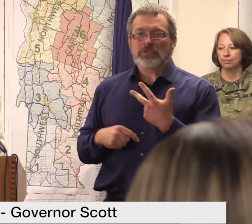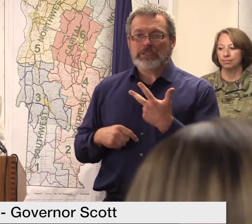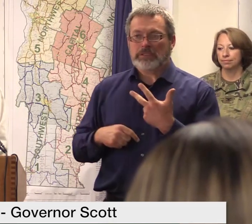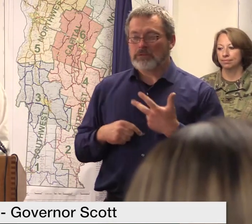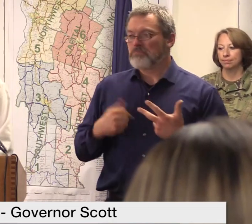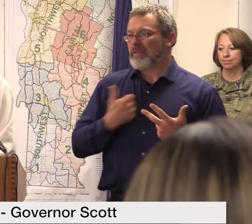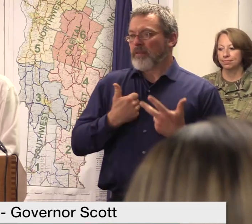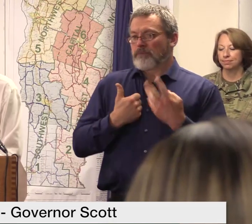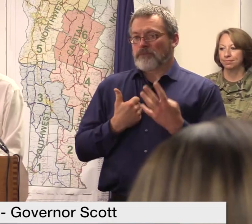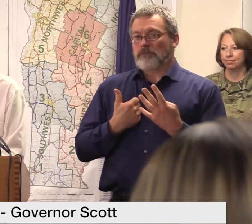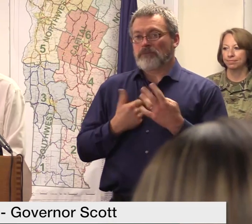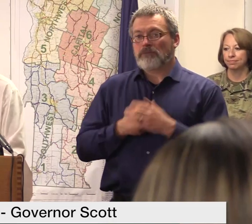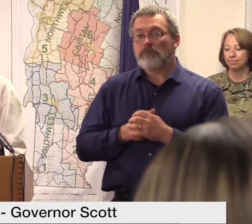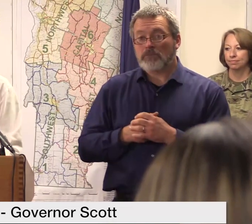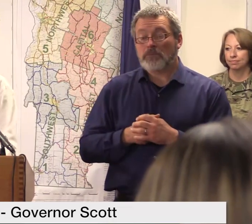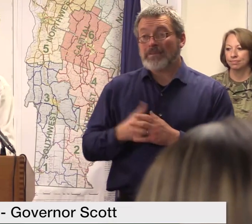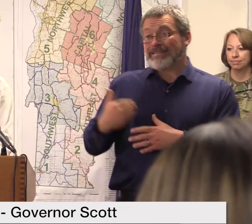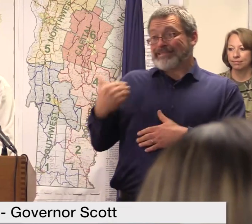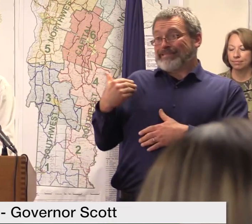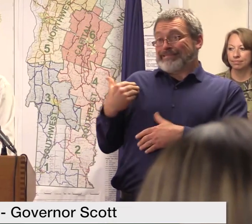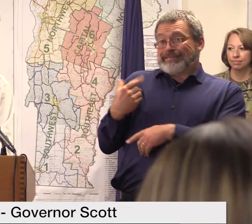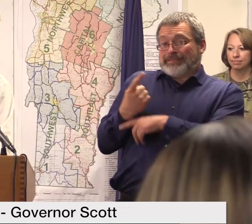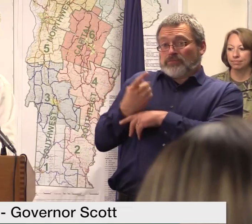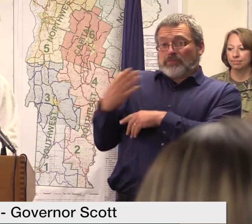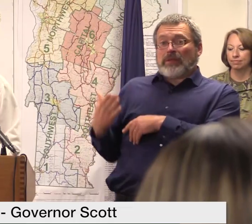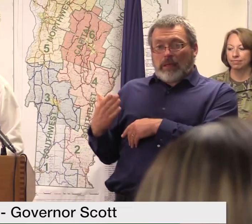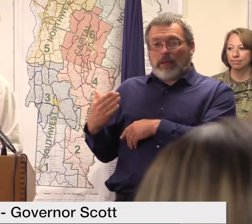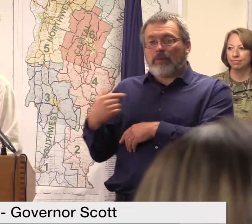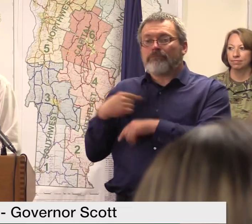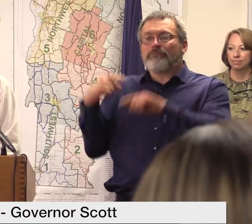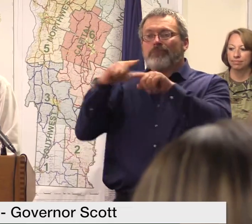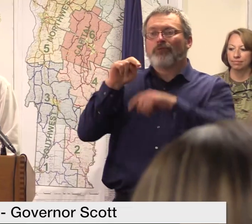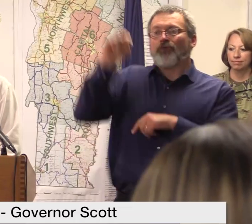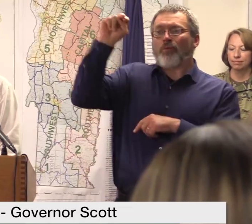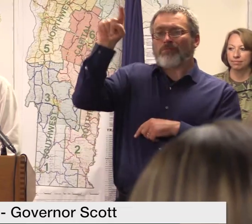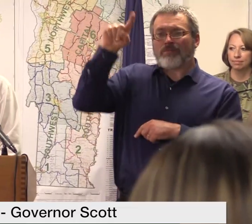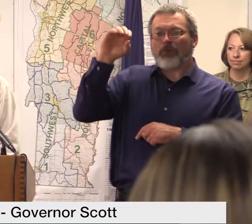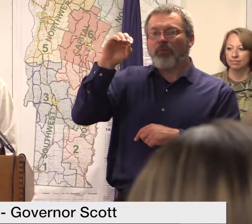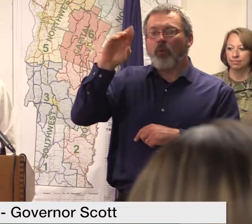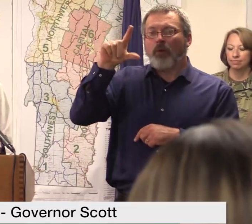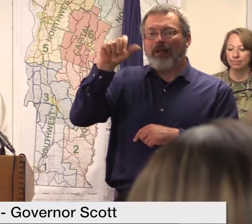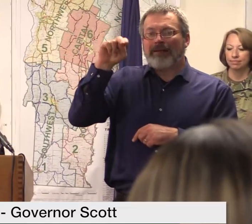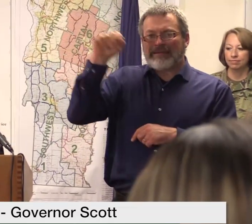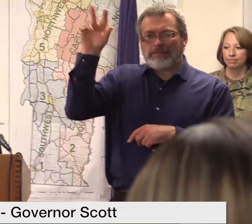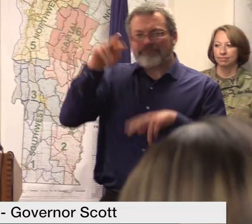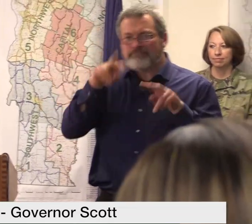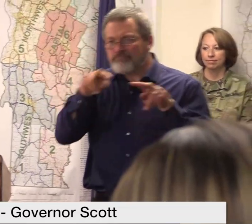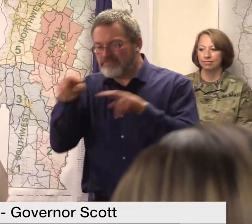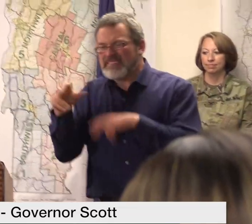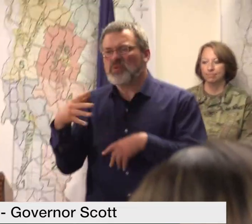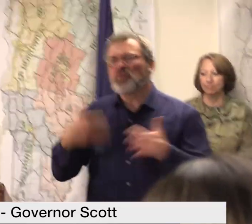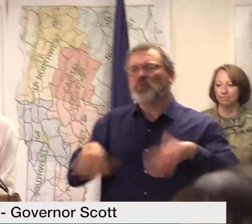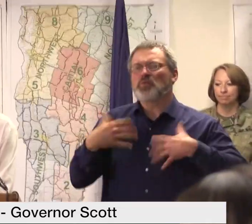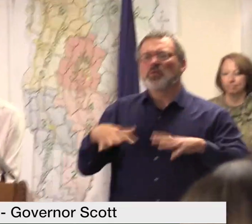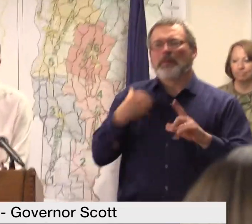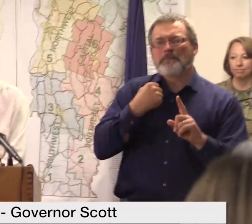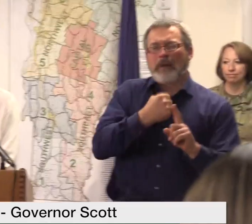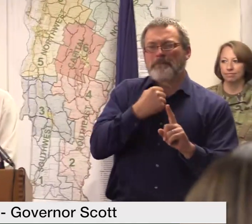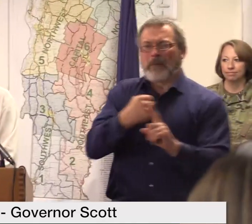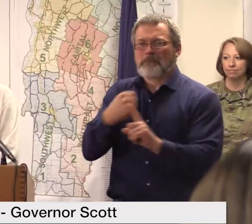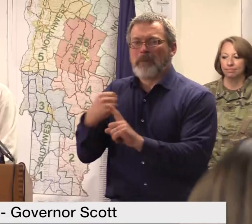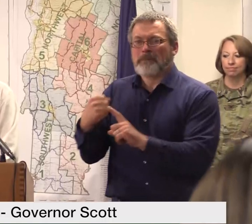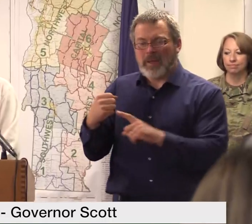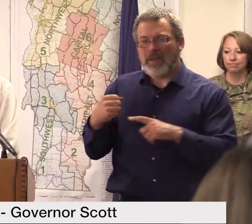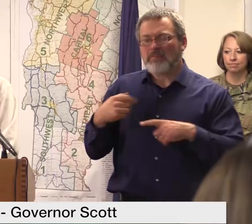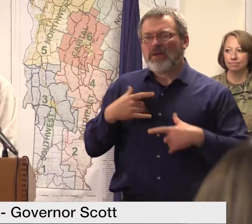weekend I spent time in Orleans County meeting with people who were impacted as well as taking a look at the substantial